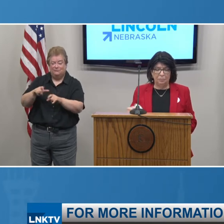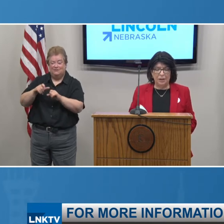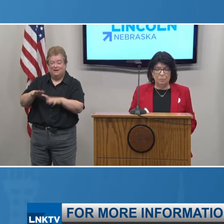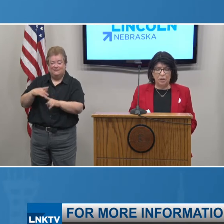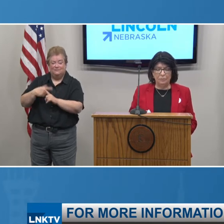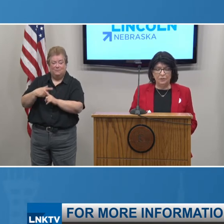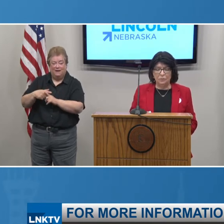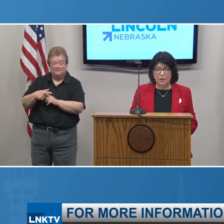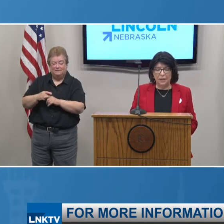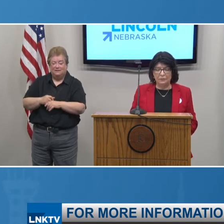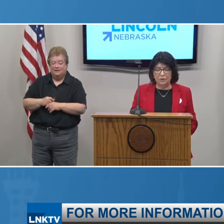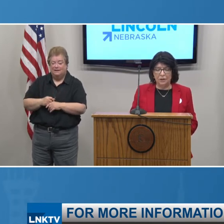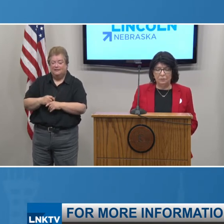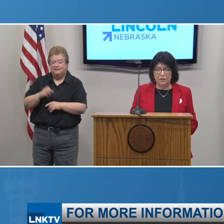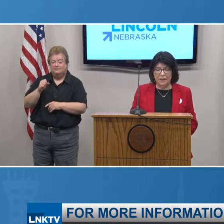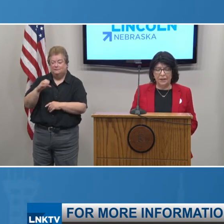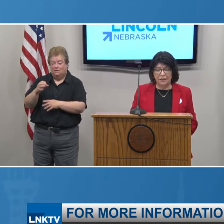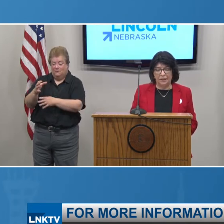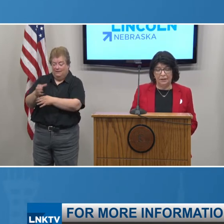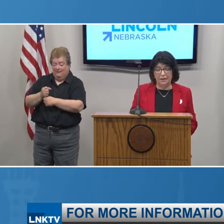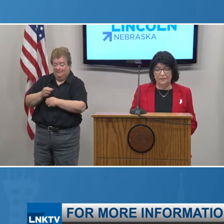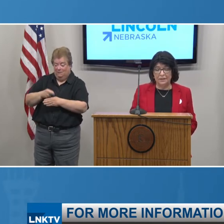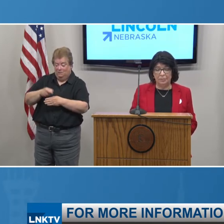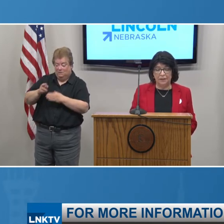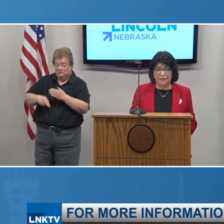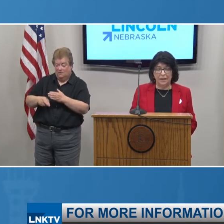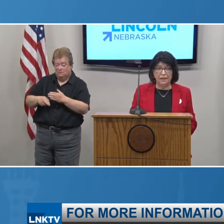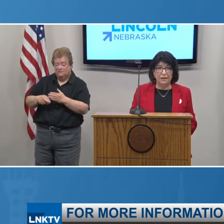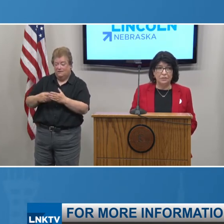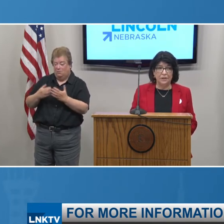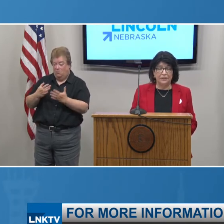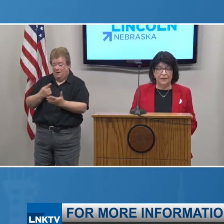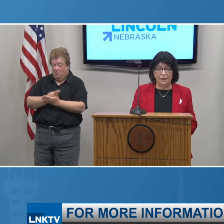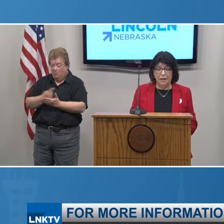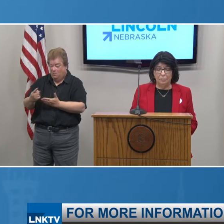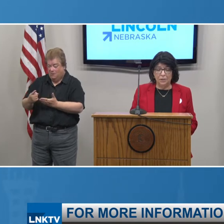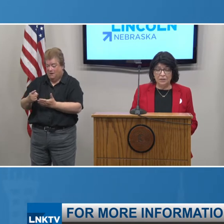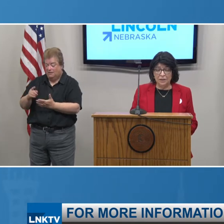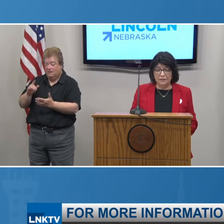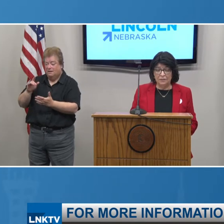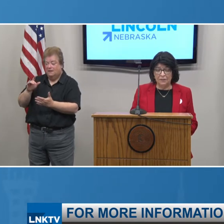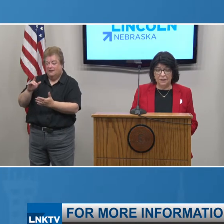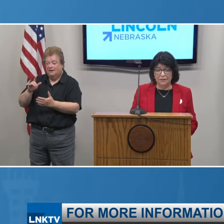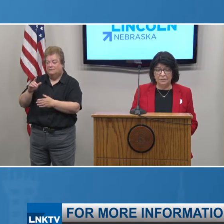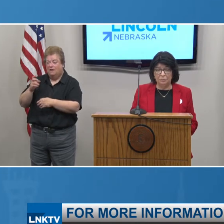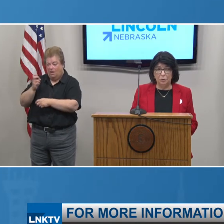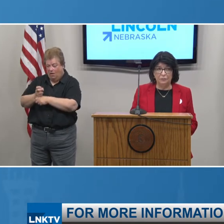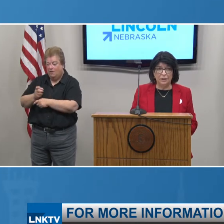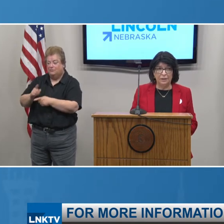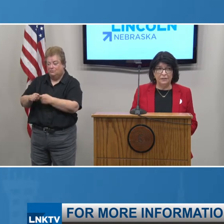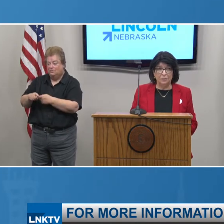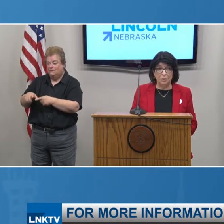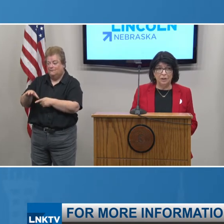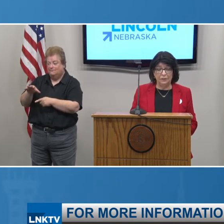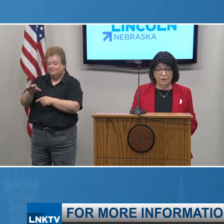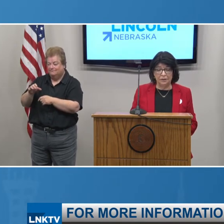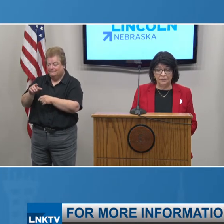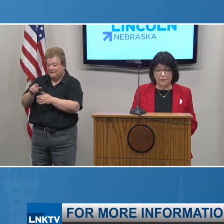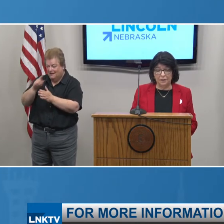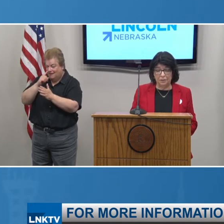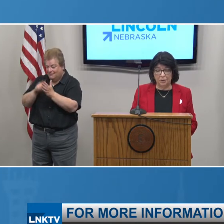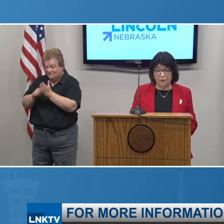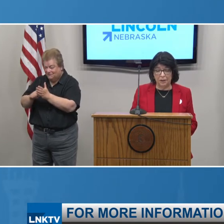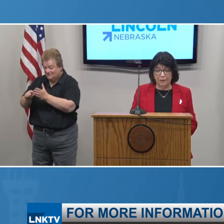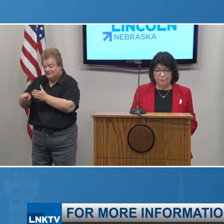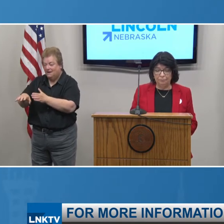contacting people almost a week after they were tested makes contact tracing much less effective in preventing the spread of